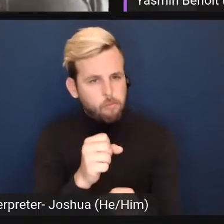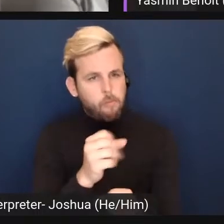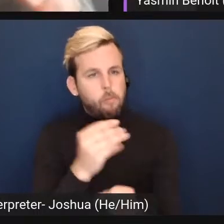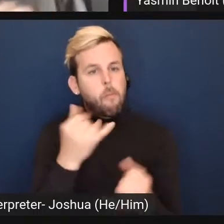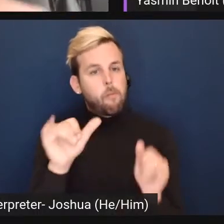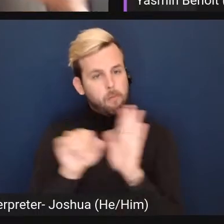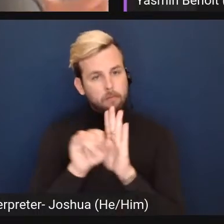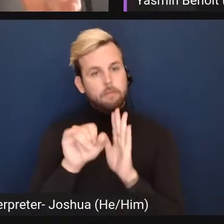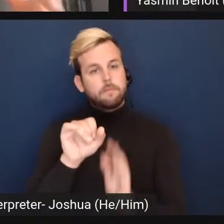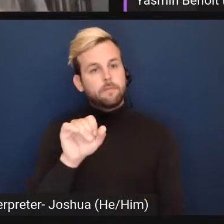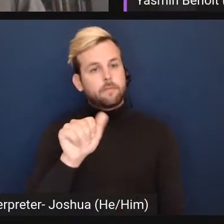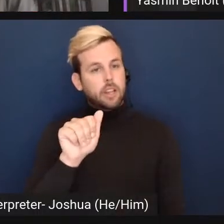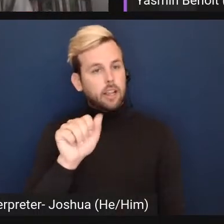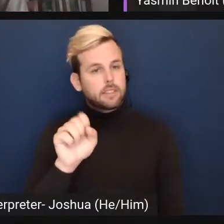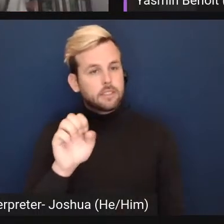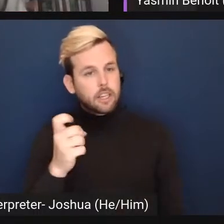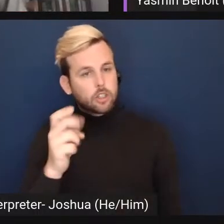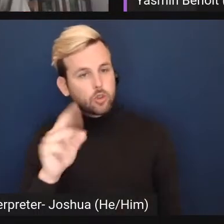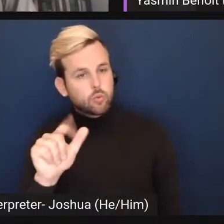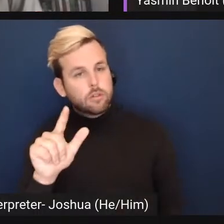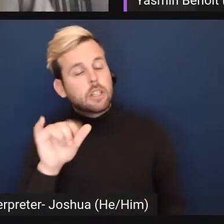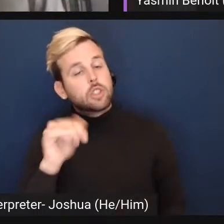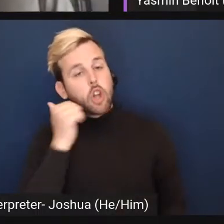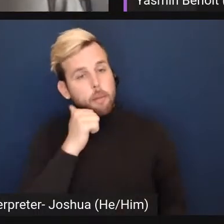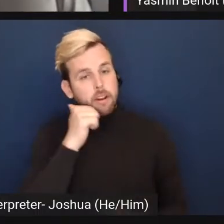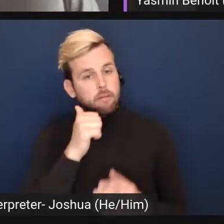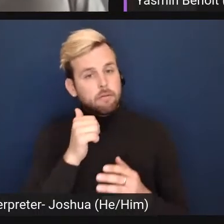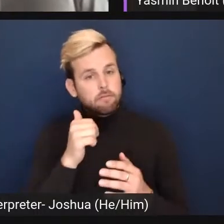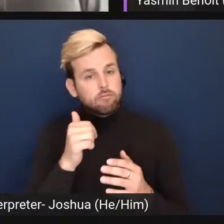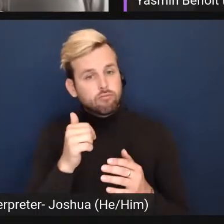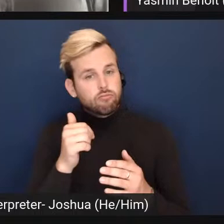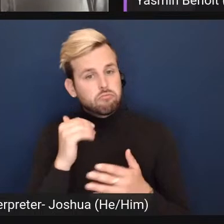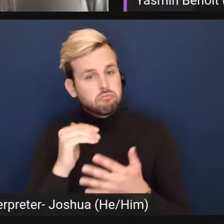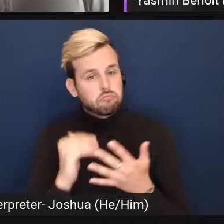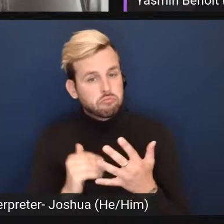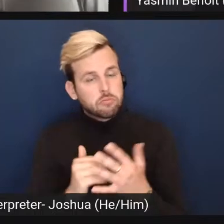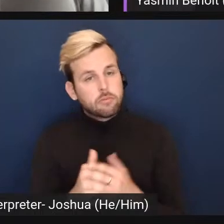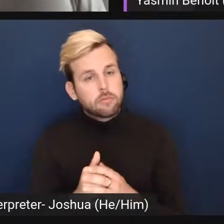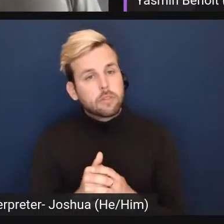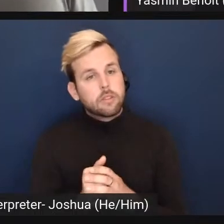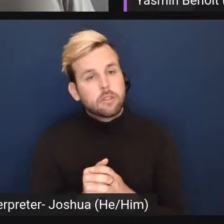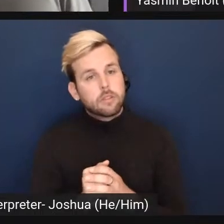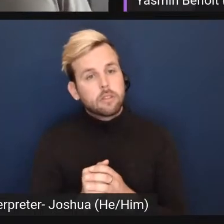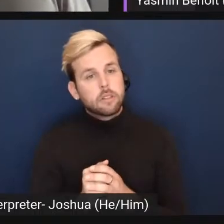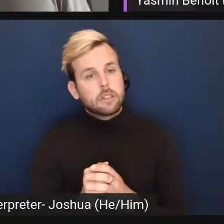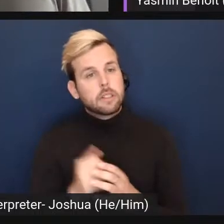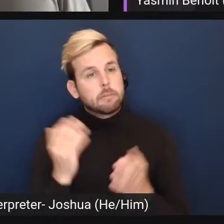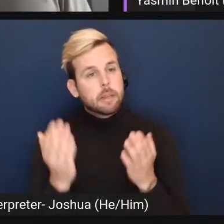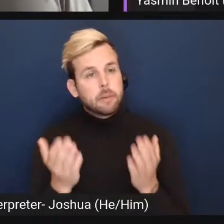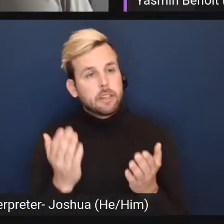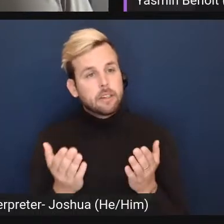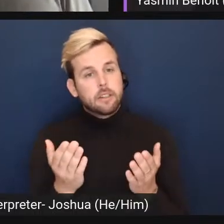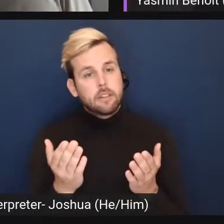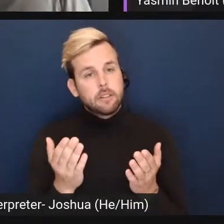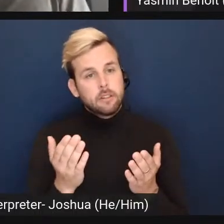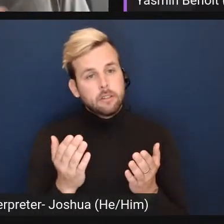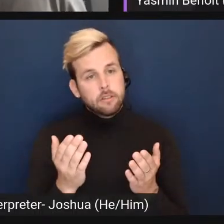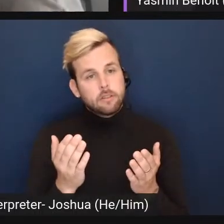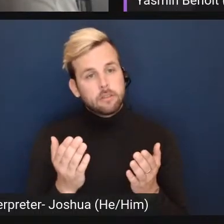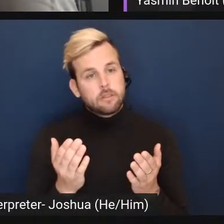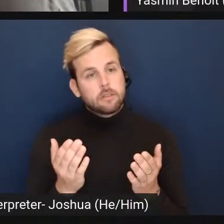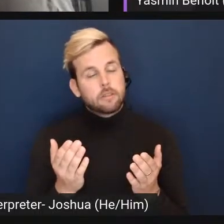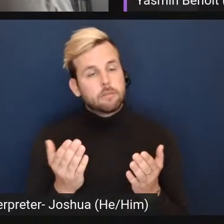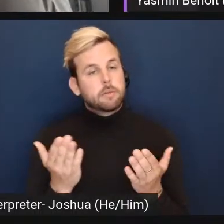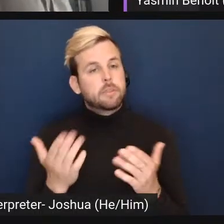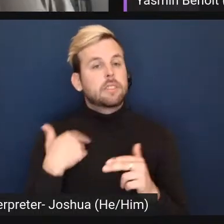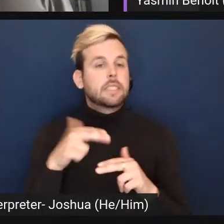identify as asexual. Like that's, that's the common thread. Um, and there may be like, I may